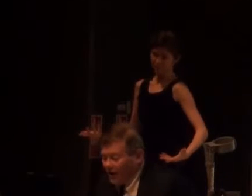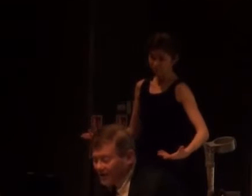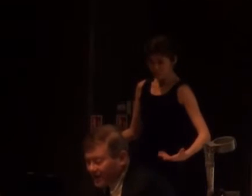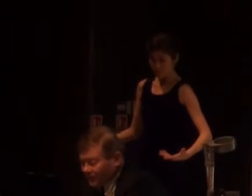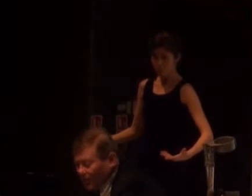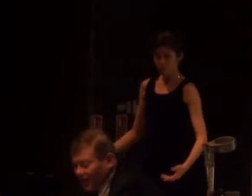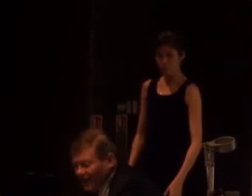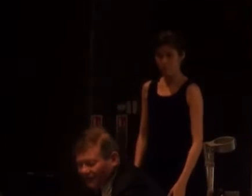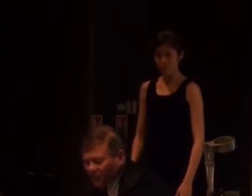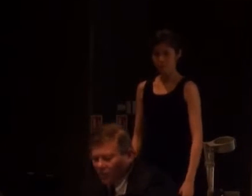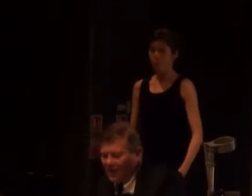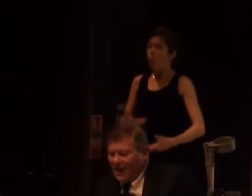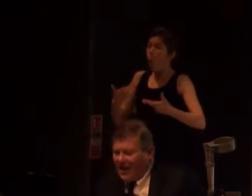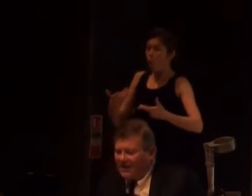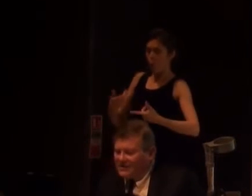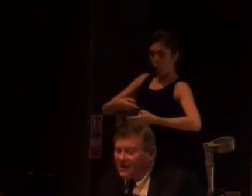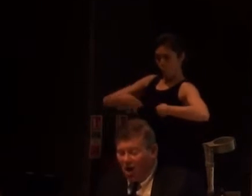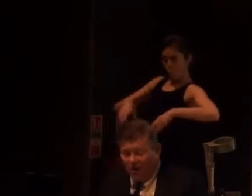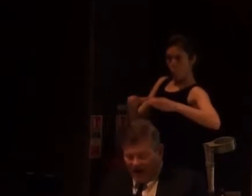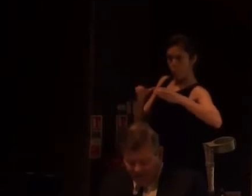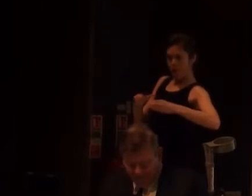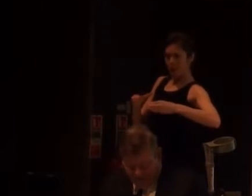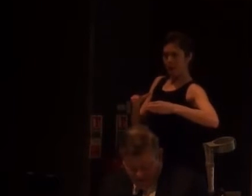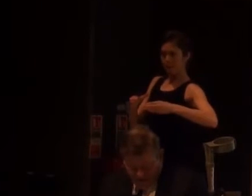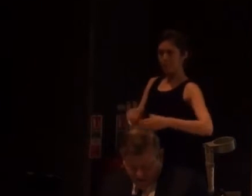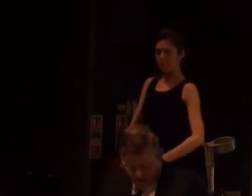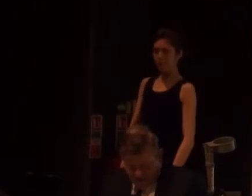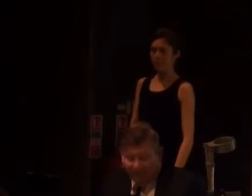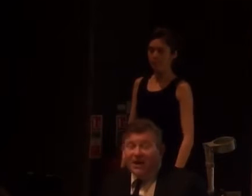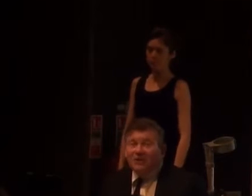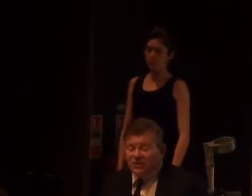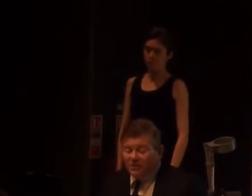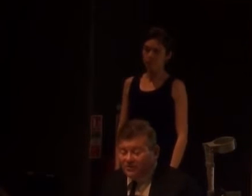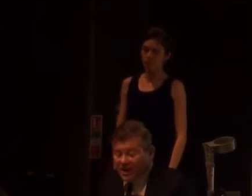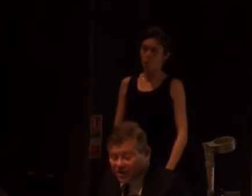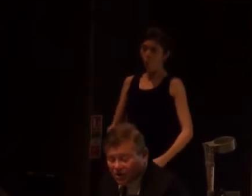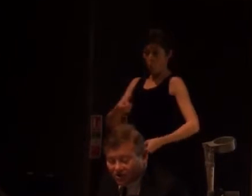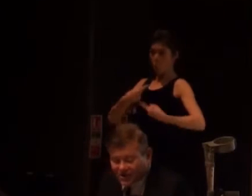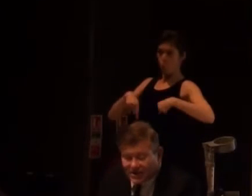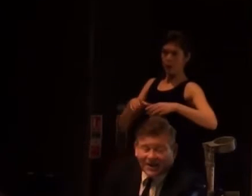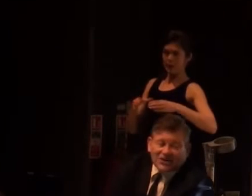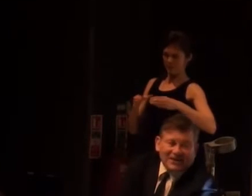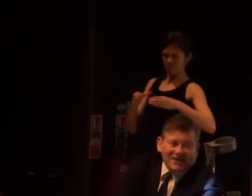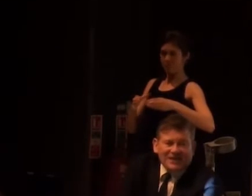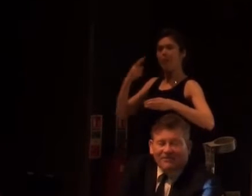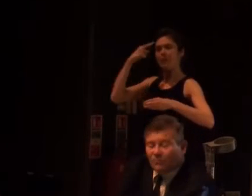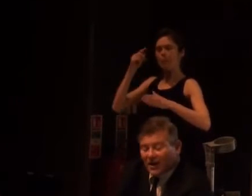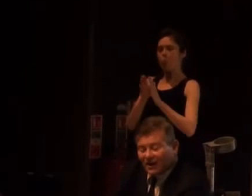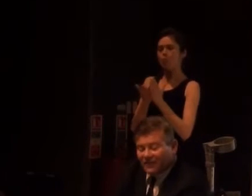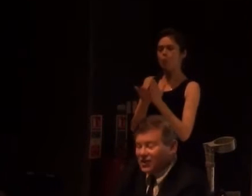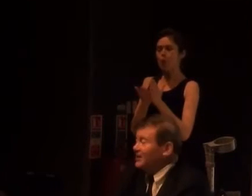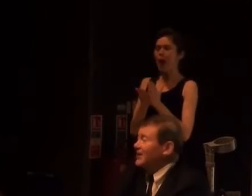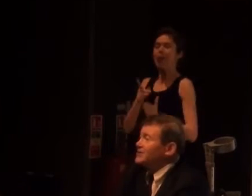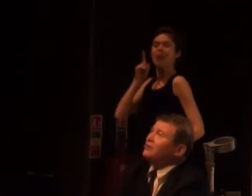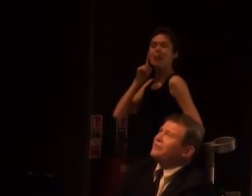Or, indeed, we're unlovable and can't love, going back maybe to D. H. Lawrence's Lady Chatterley's love ad